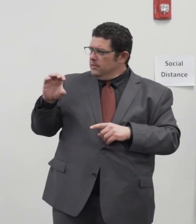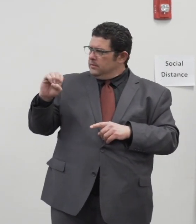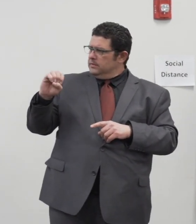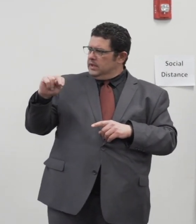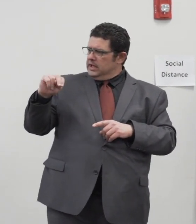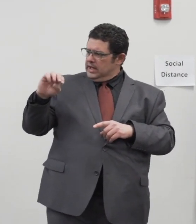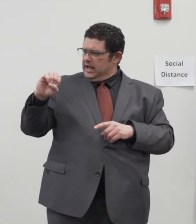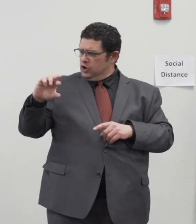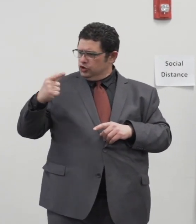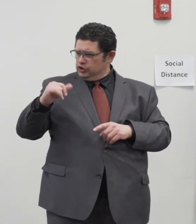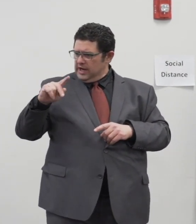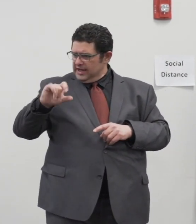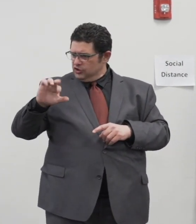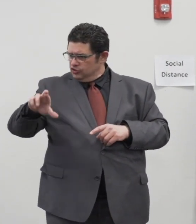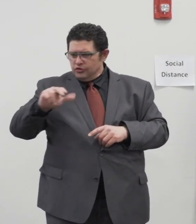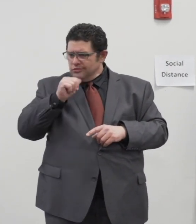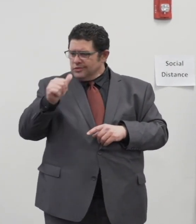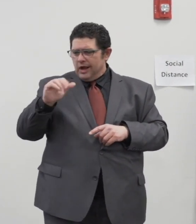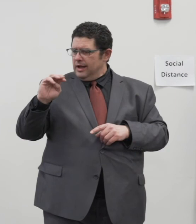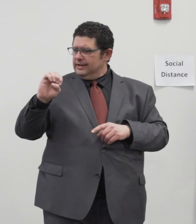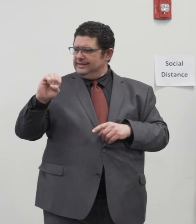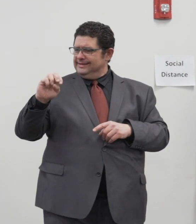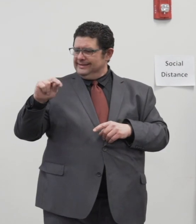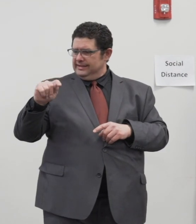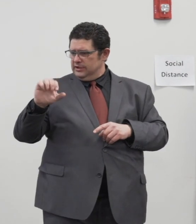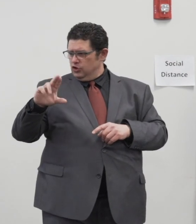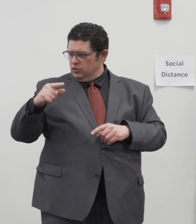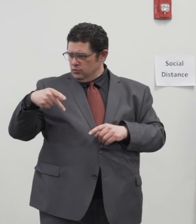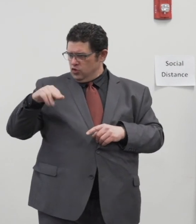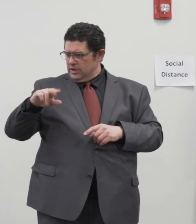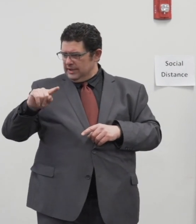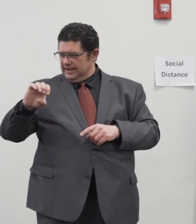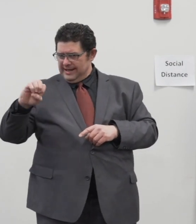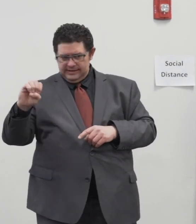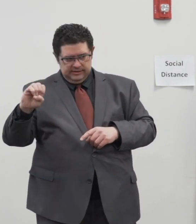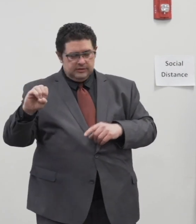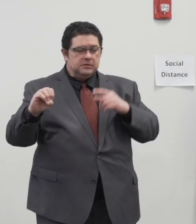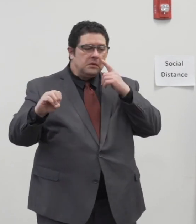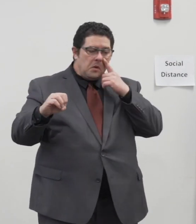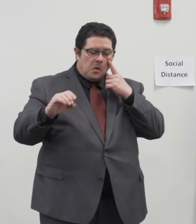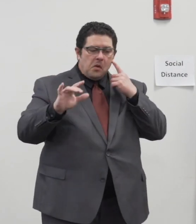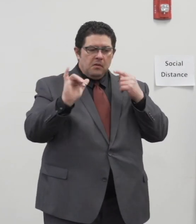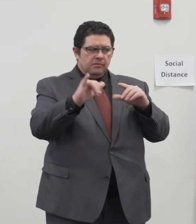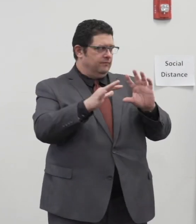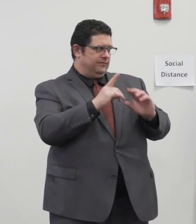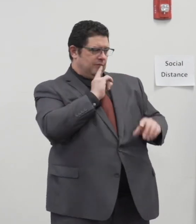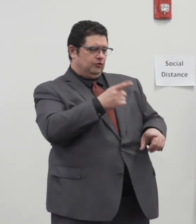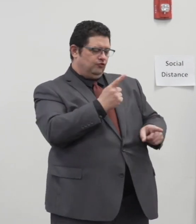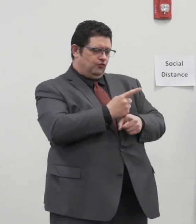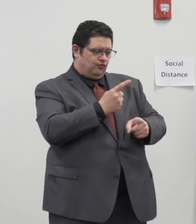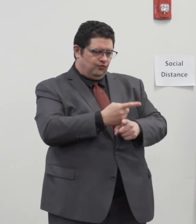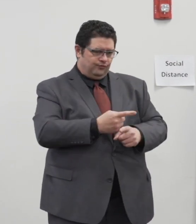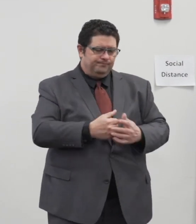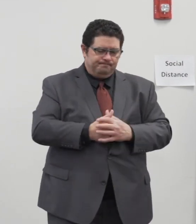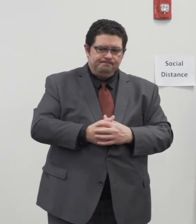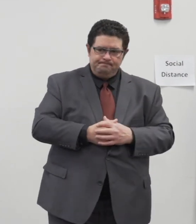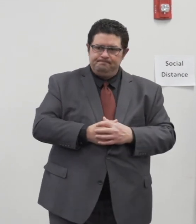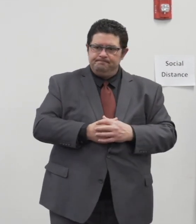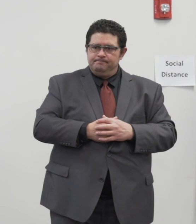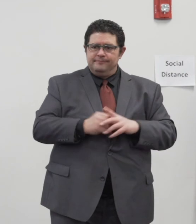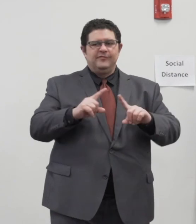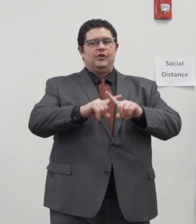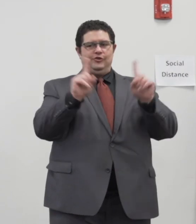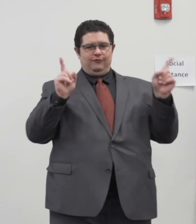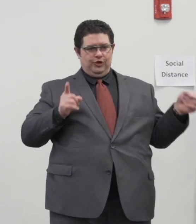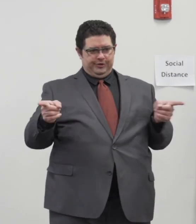a mistake yep energizer that's right energizer holdings that is in my remarks if i said enterprise they are very